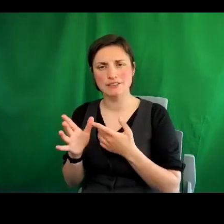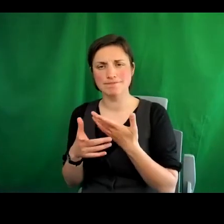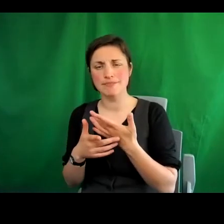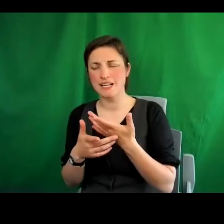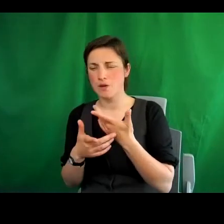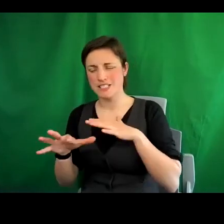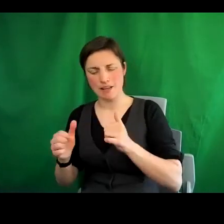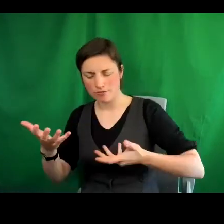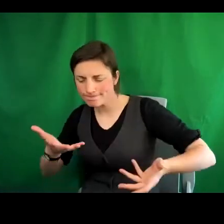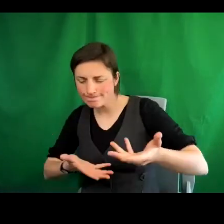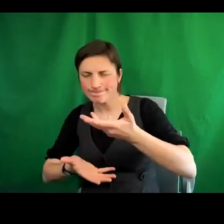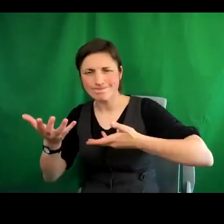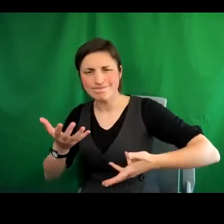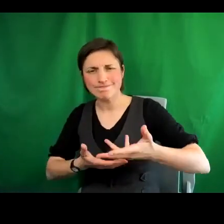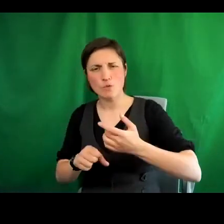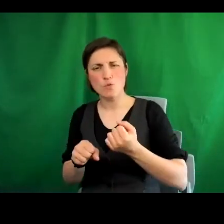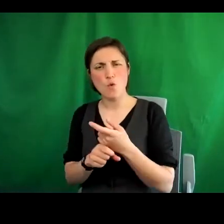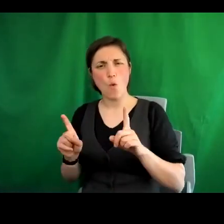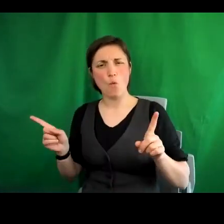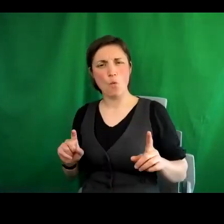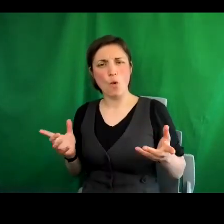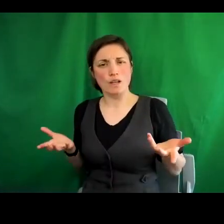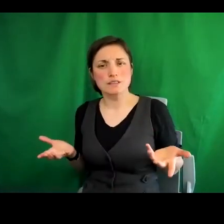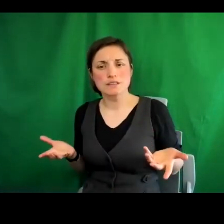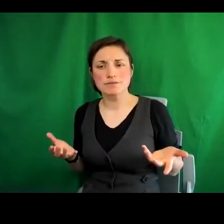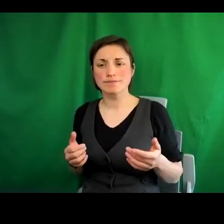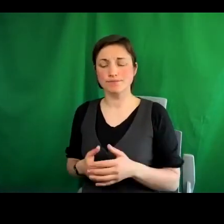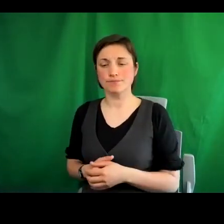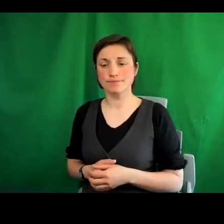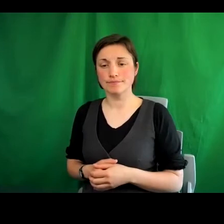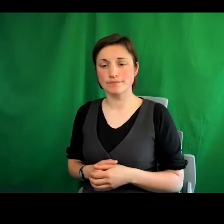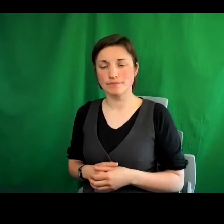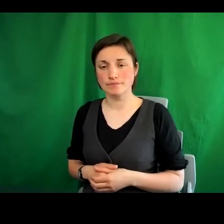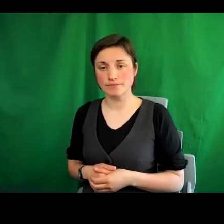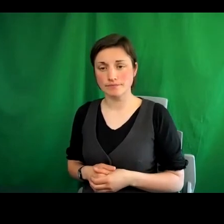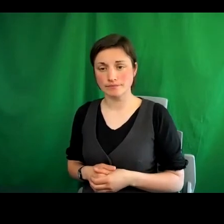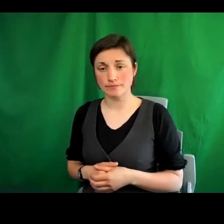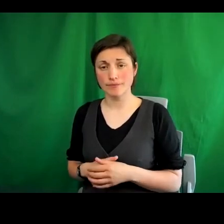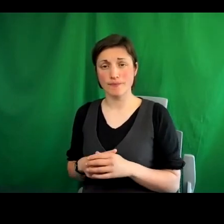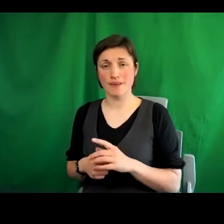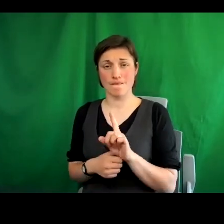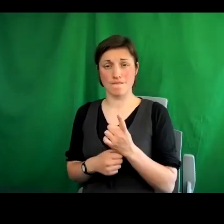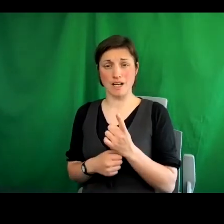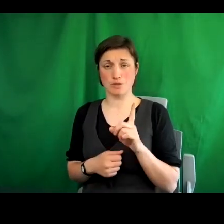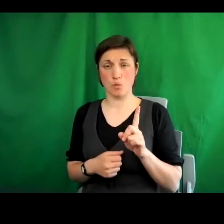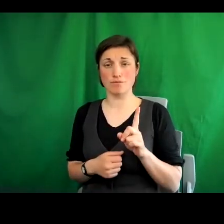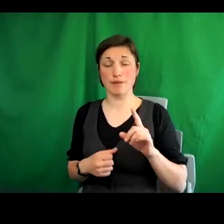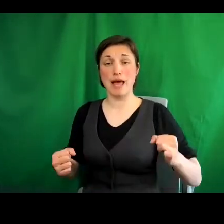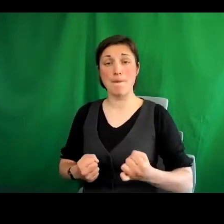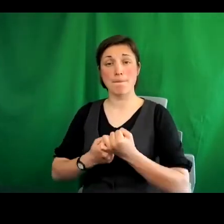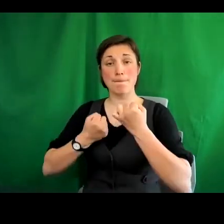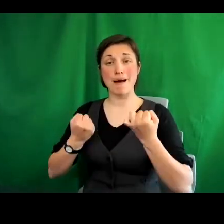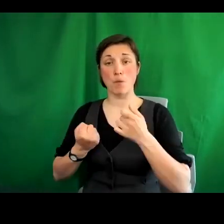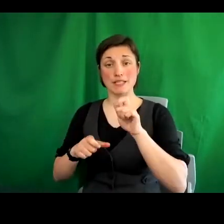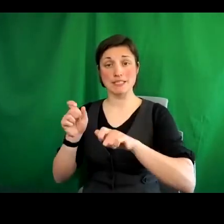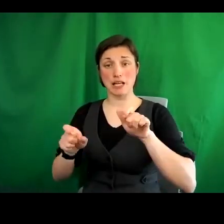Leith. One of the starting points was empowering the tenants to see themselves not